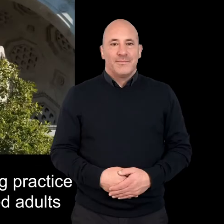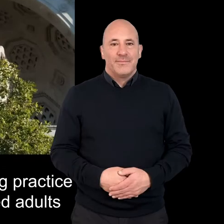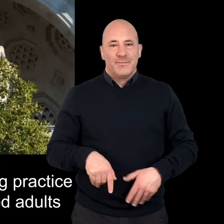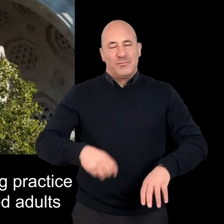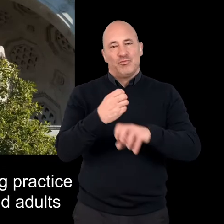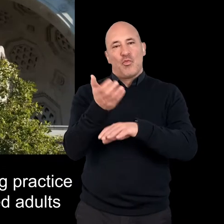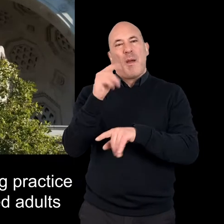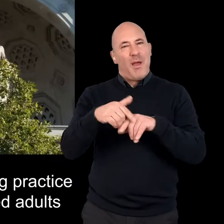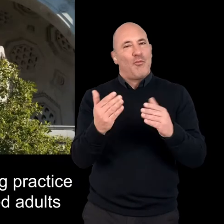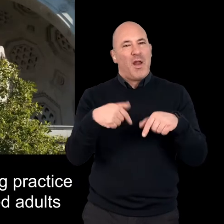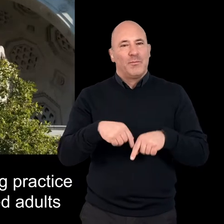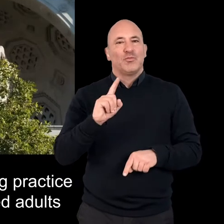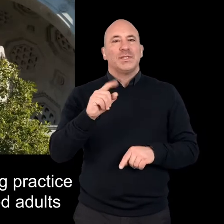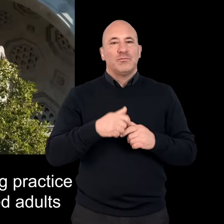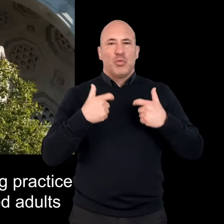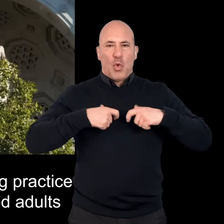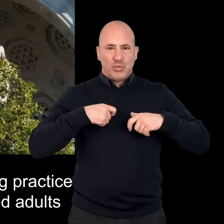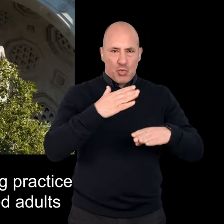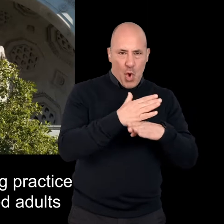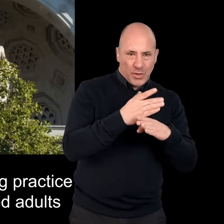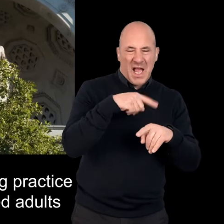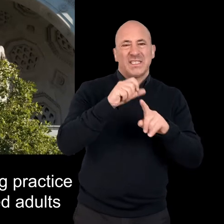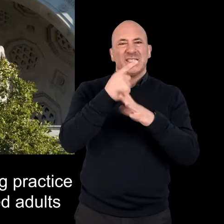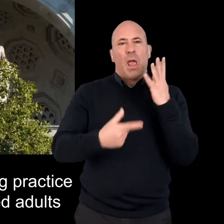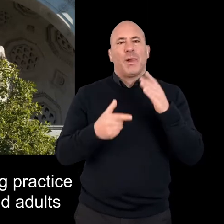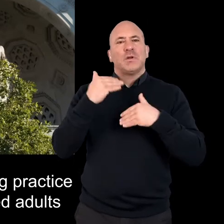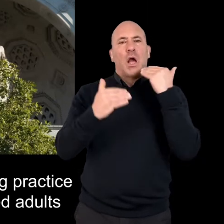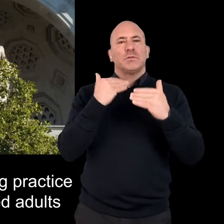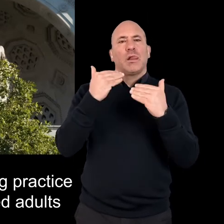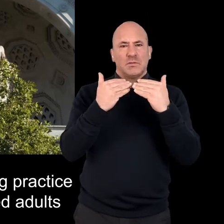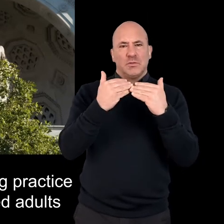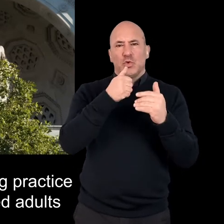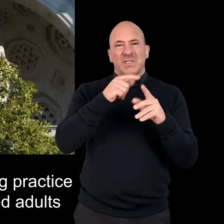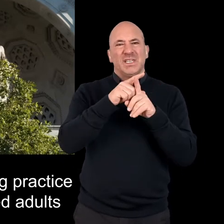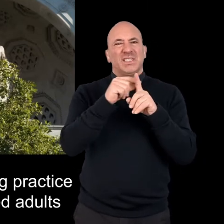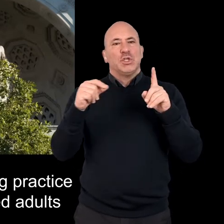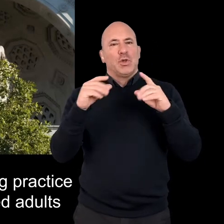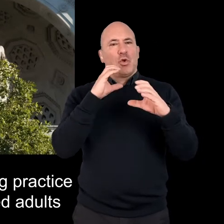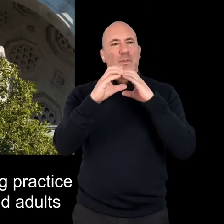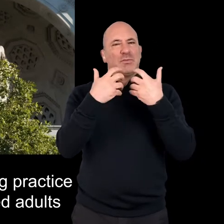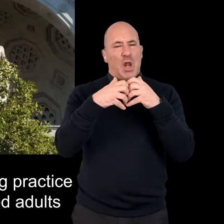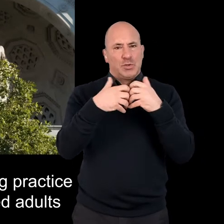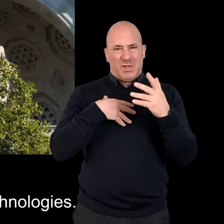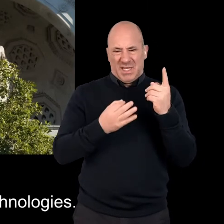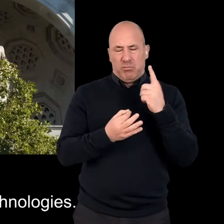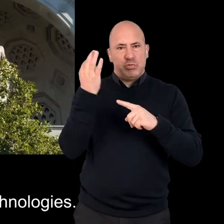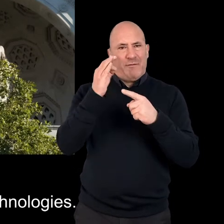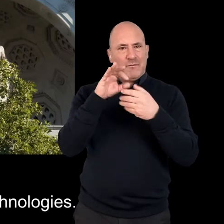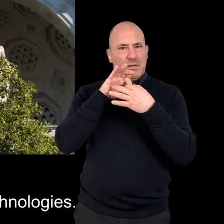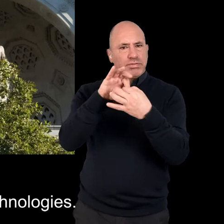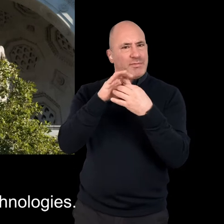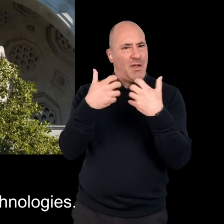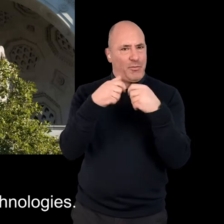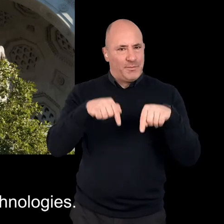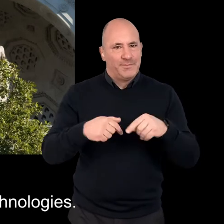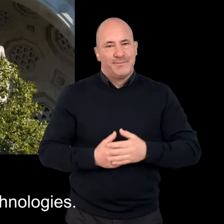Welcome to this webinar on improving practice between social workers and disabled adults when using digital